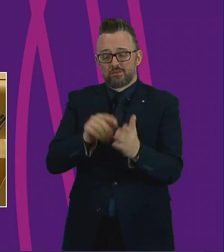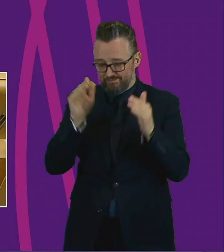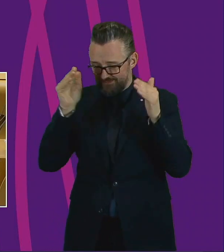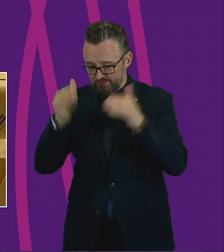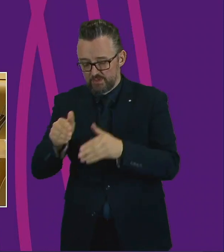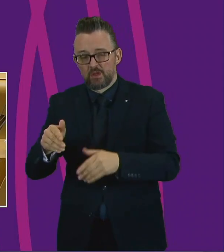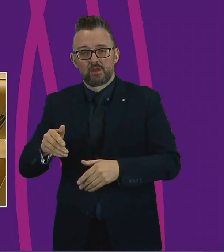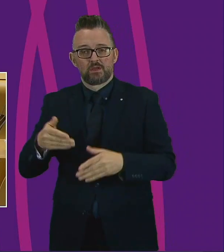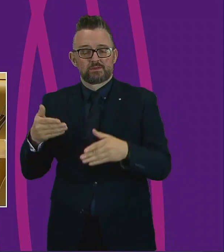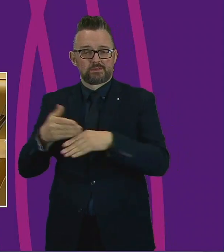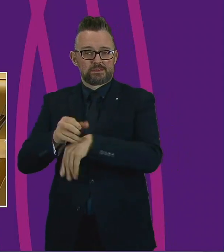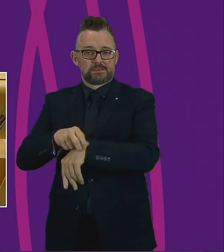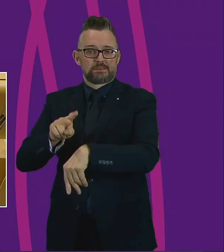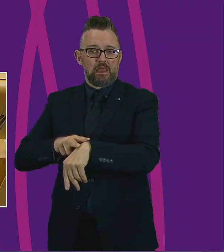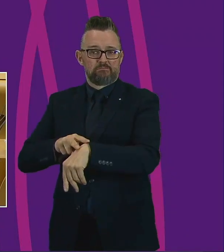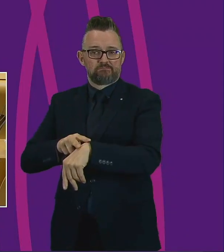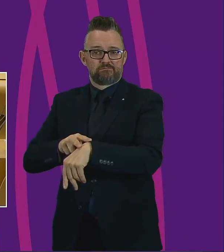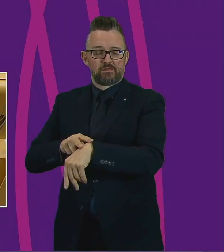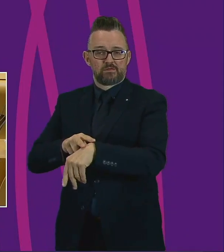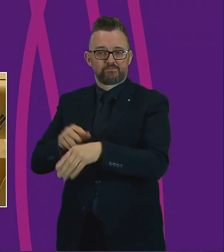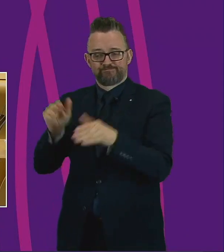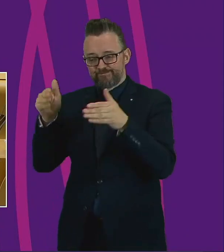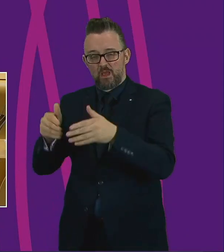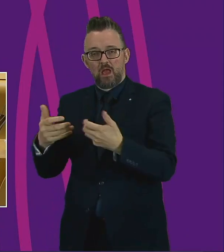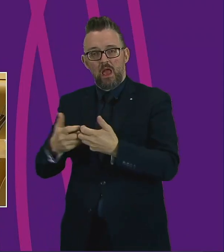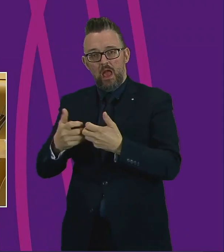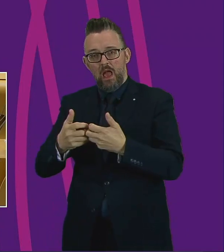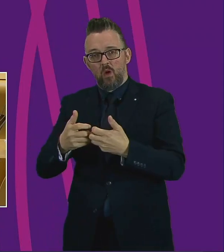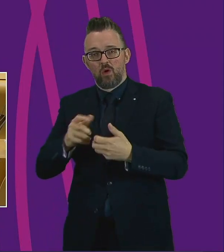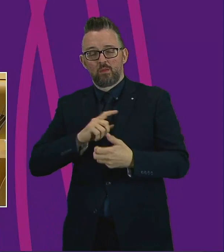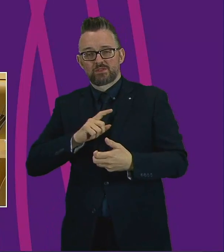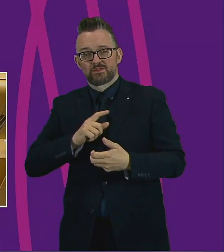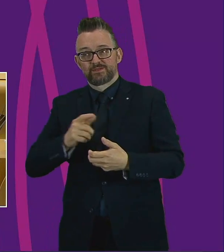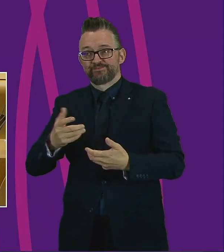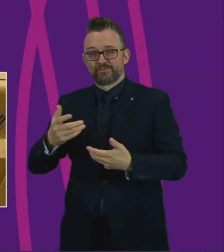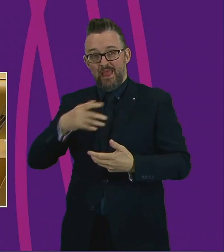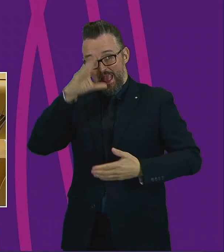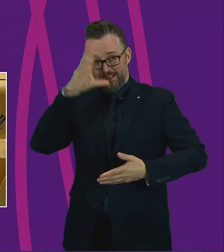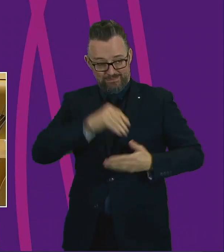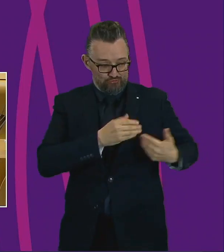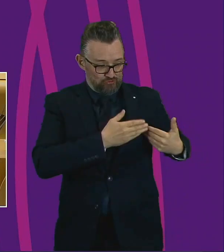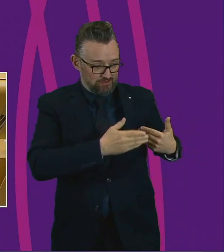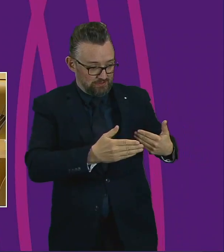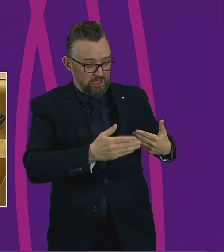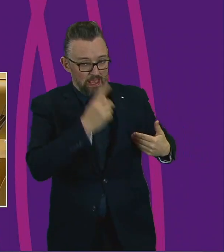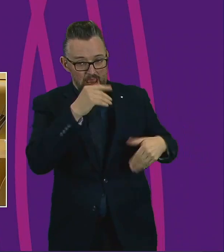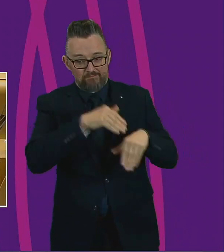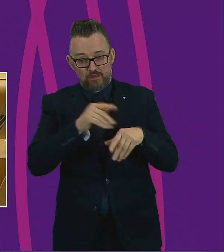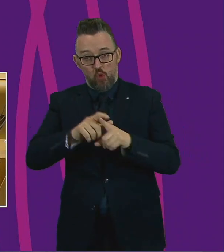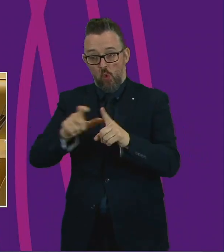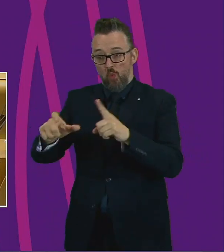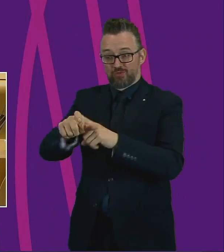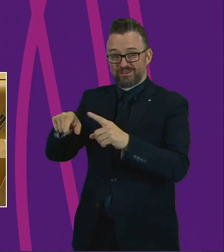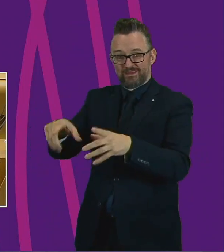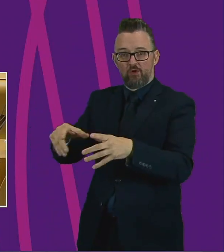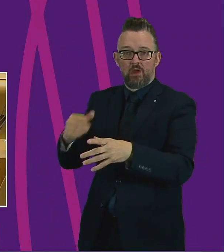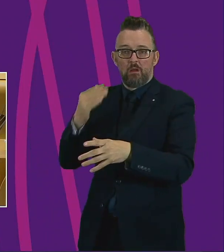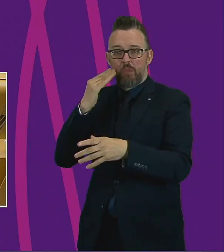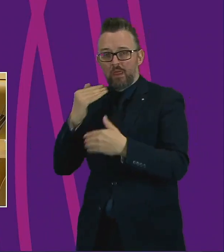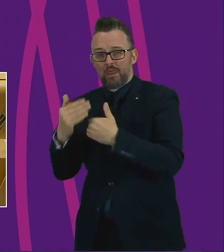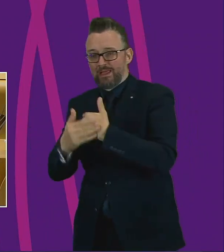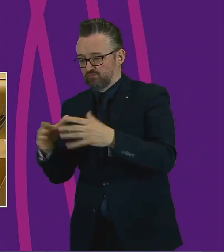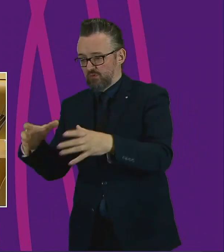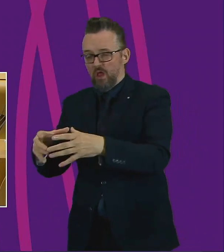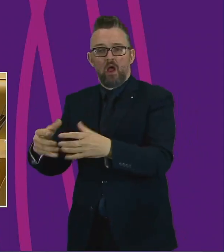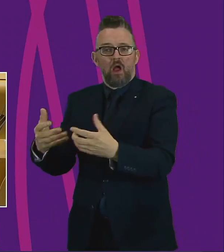building in the evidence we now have of the experience from this pandemic on those communities. Now is the time not just to condemn